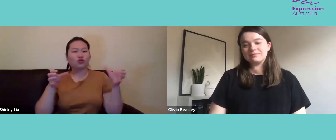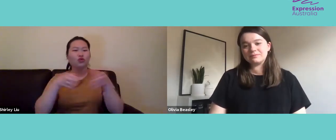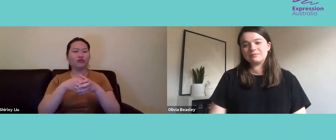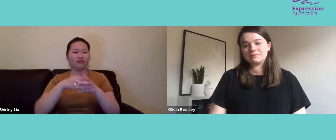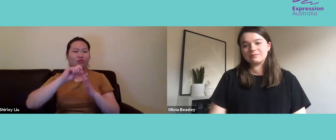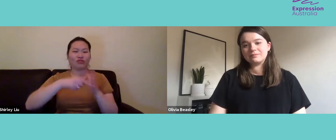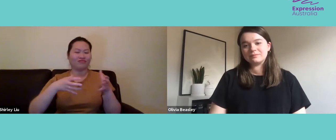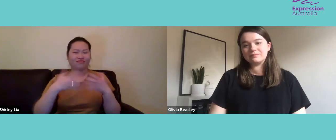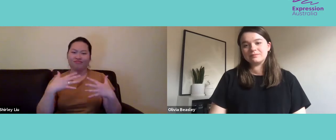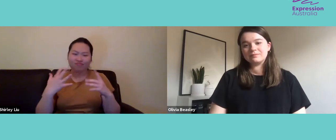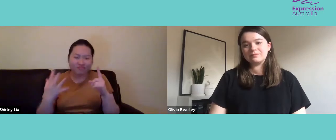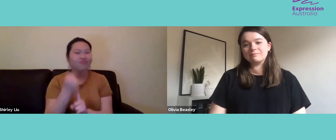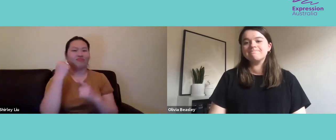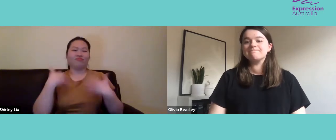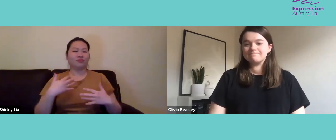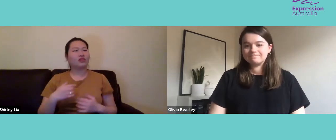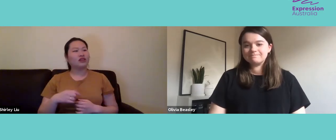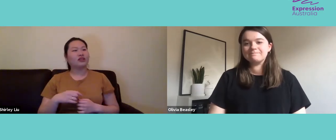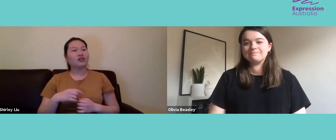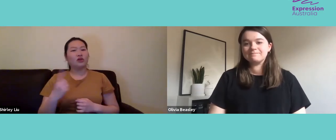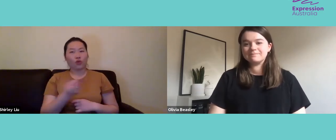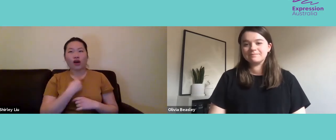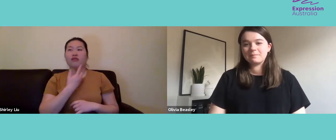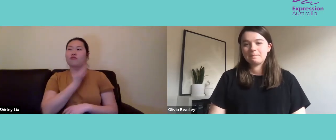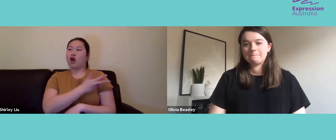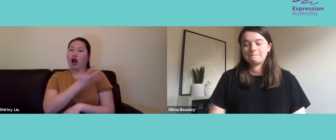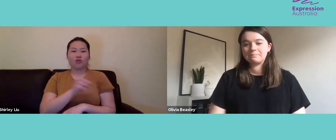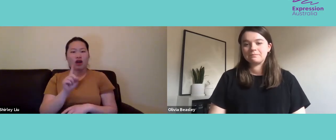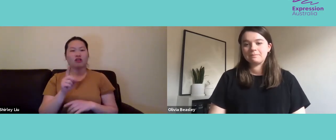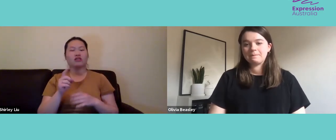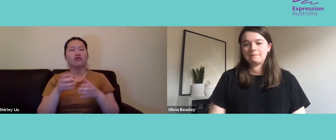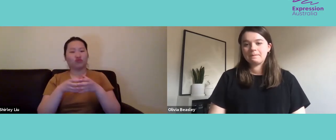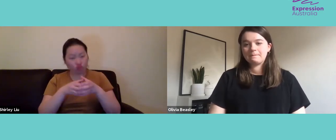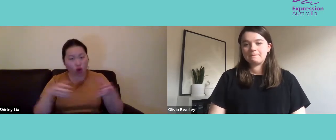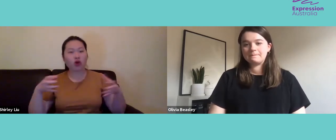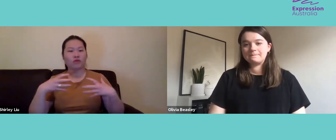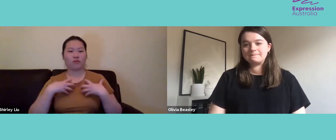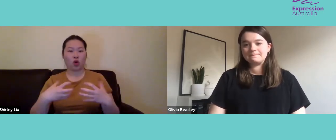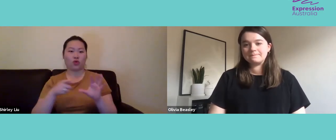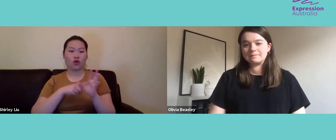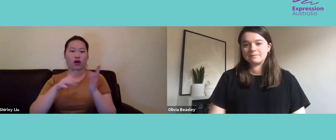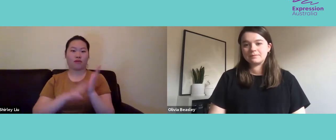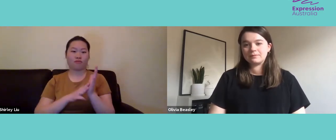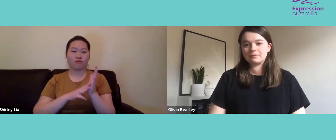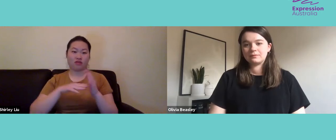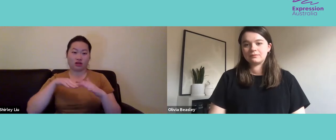Most of the individuals have a group project and we're proud of growing our youth ordinary